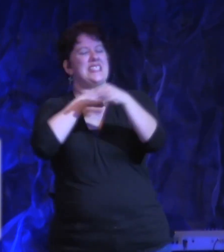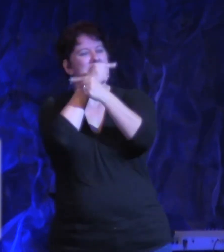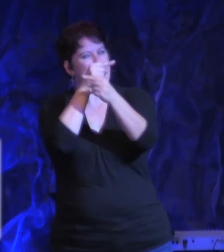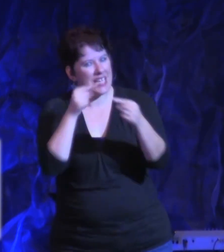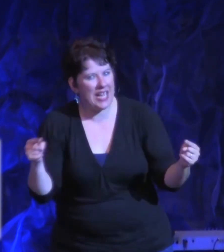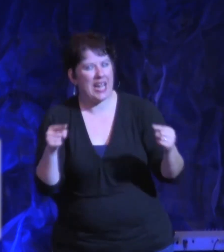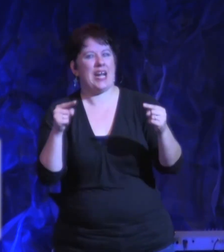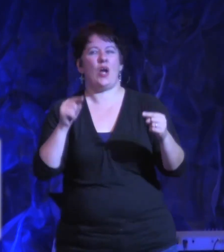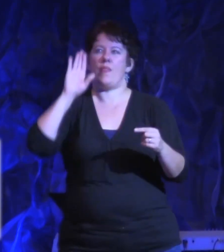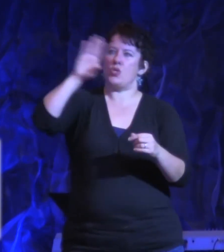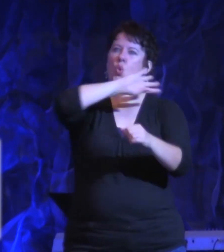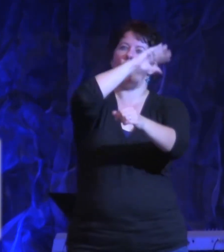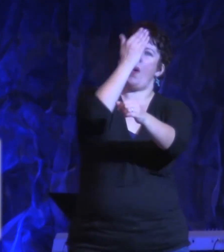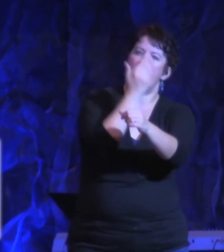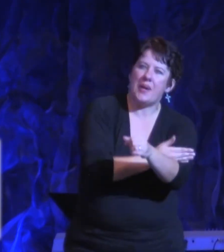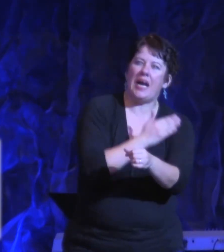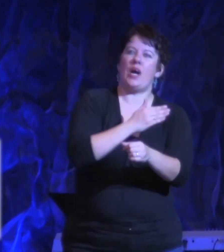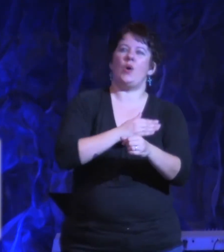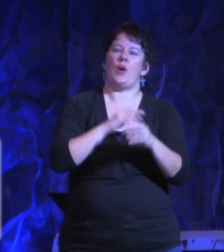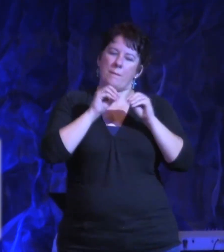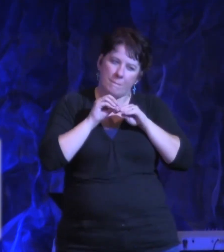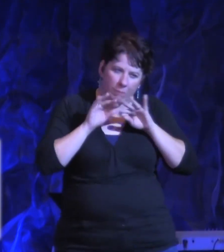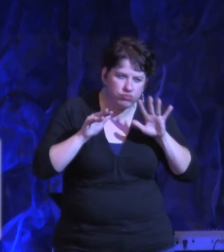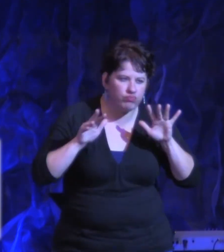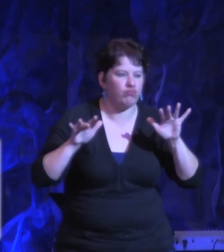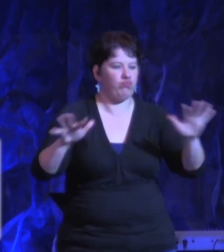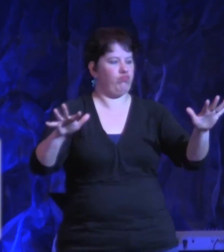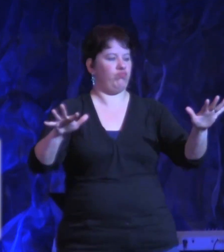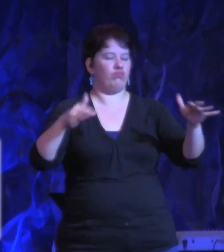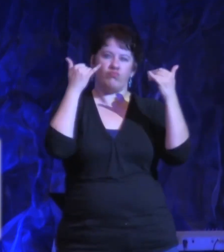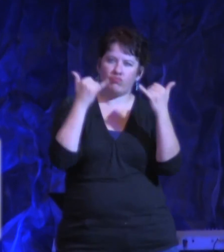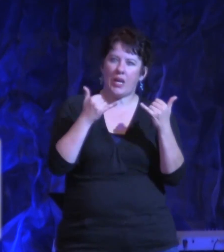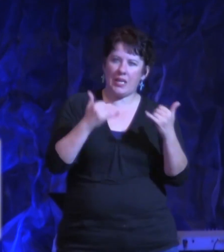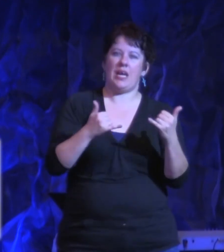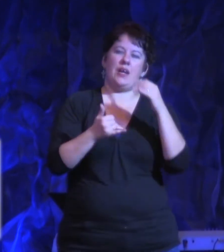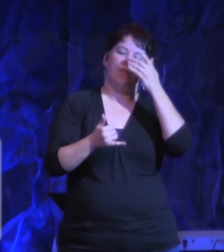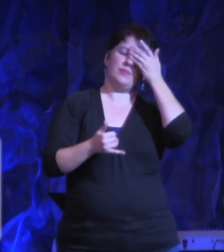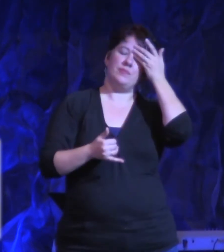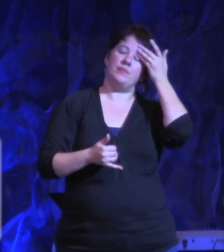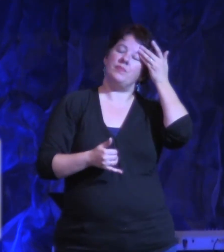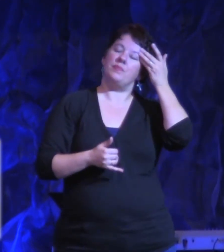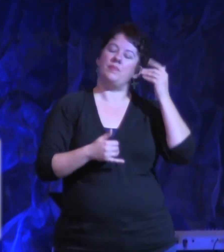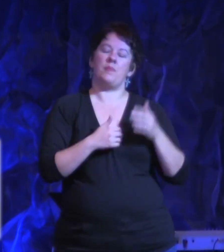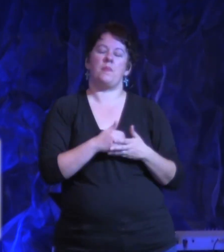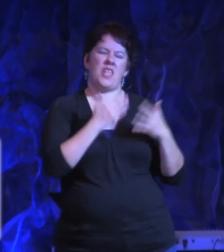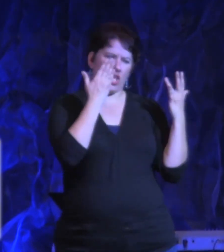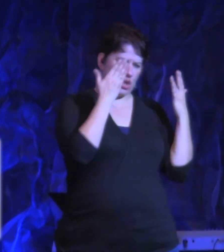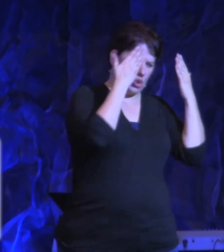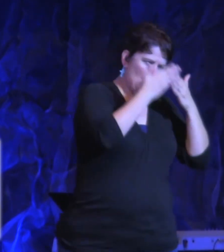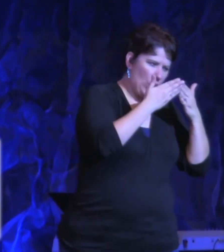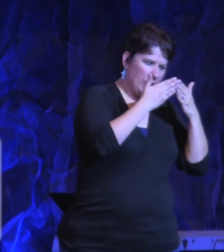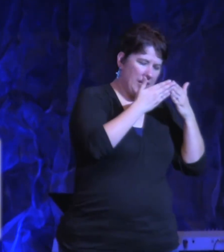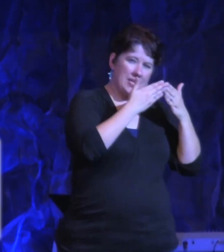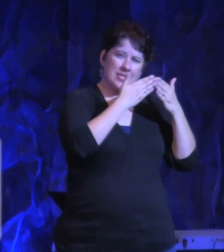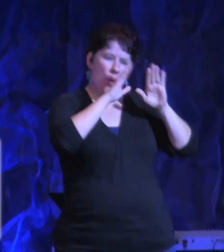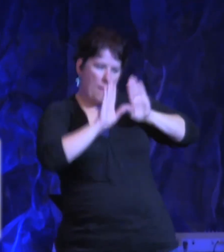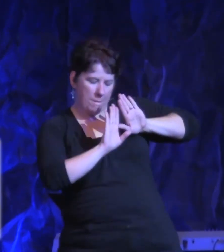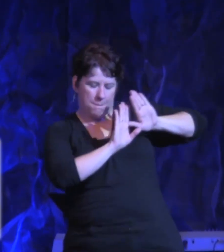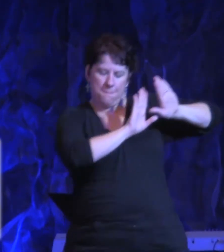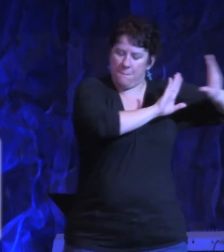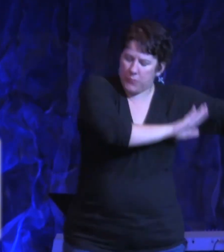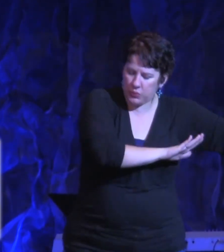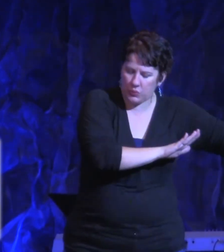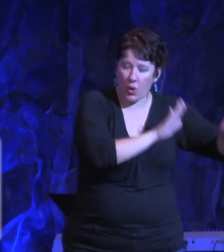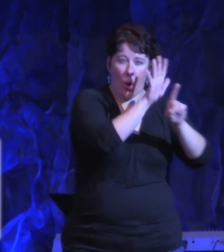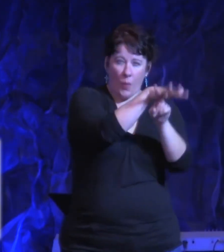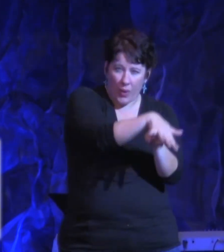liberation power of God is being released over this house right now. Darkness, I push you back. Oppression, I